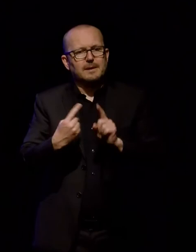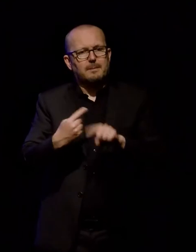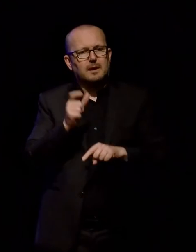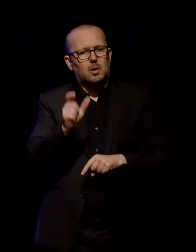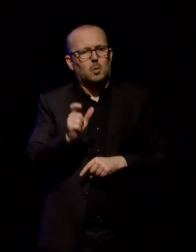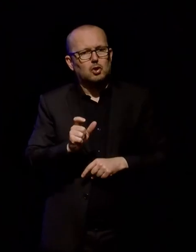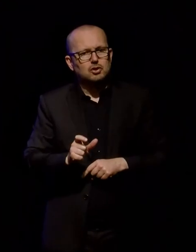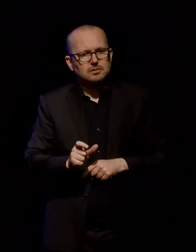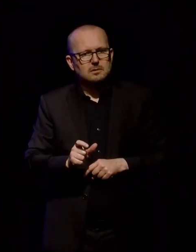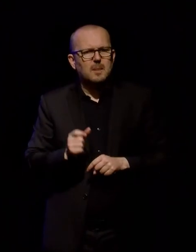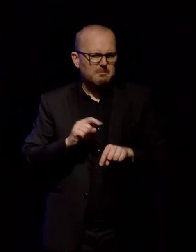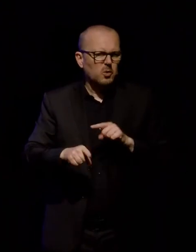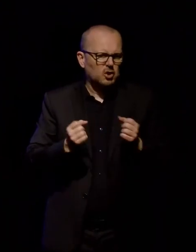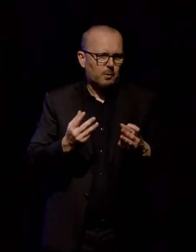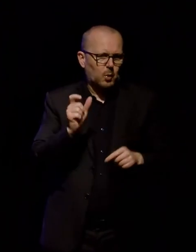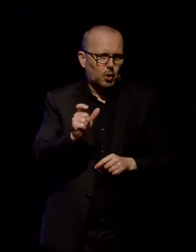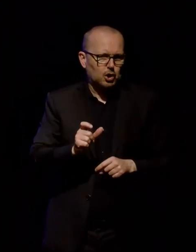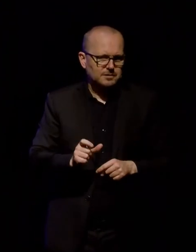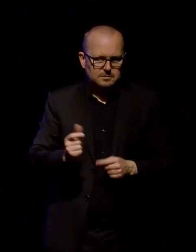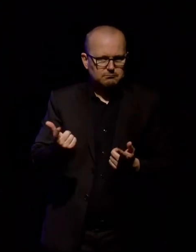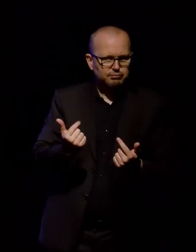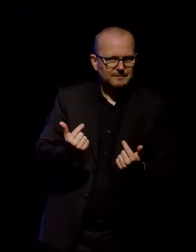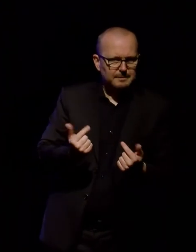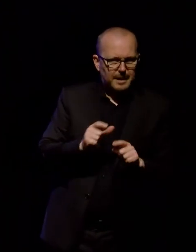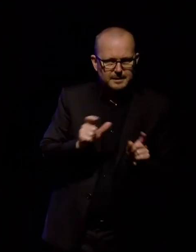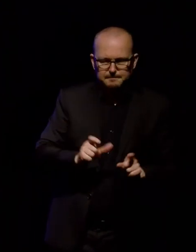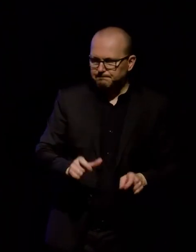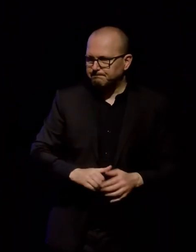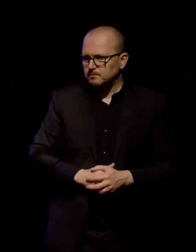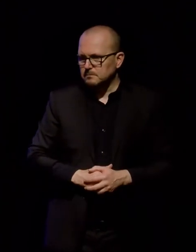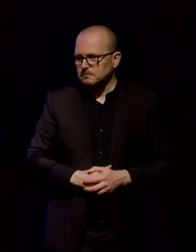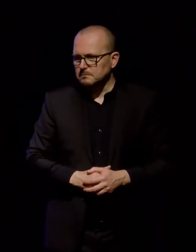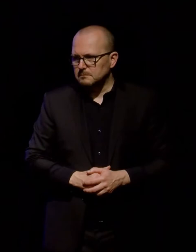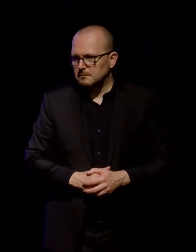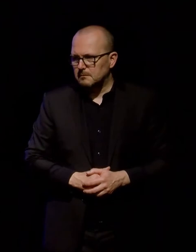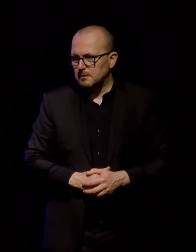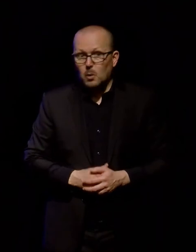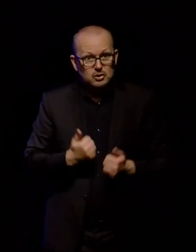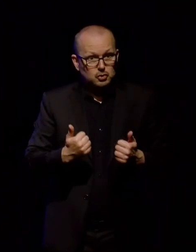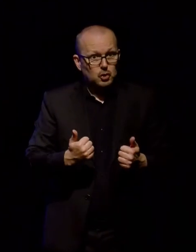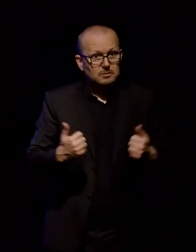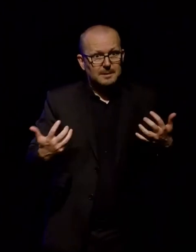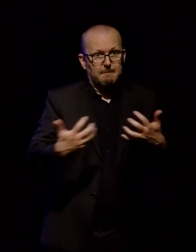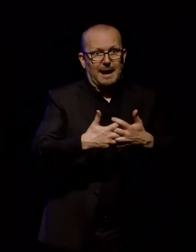collections is a worthwhile extension to digitisation endeavours. Lucky, because that's what we encourage.